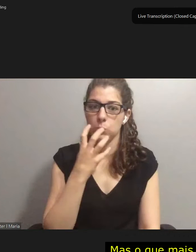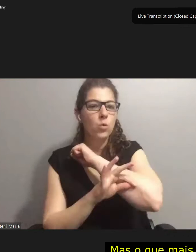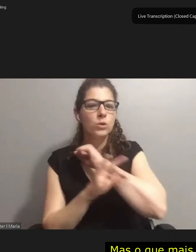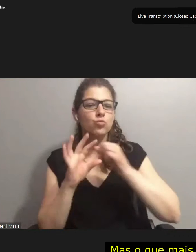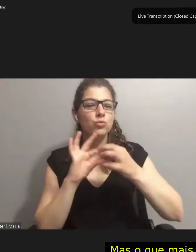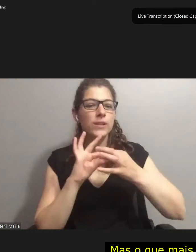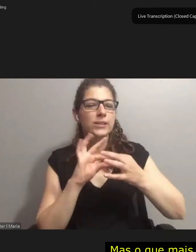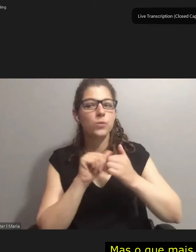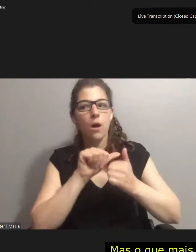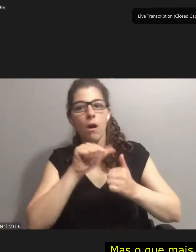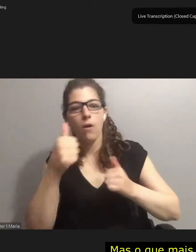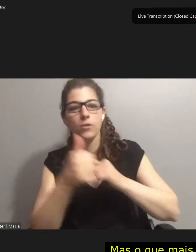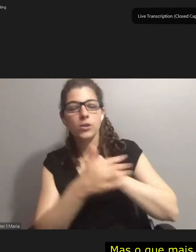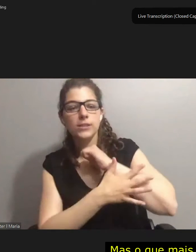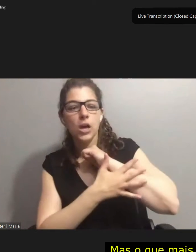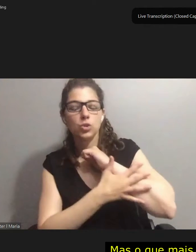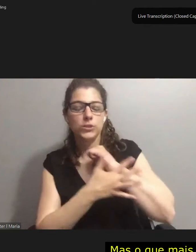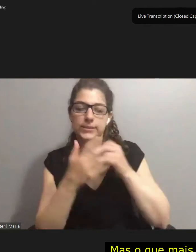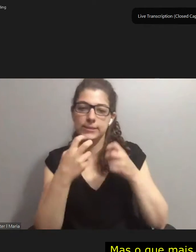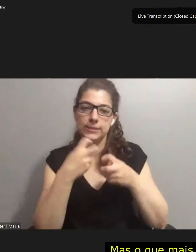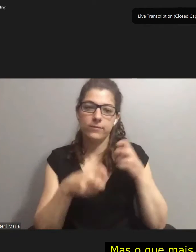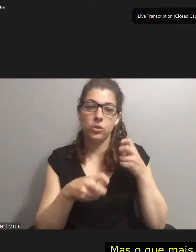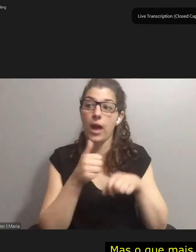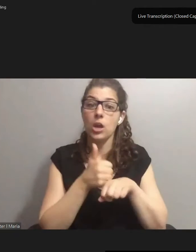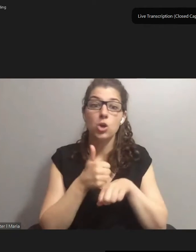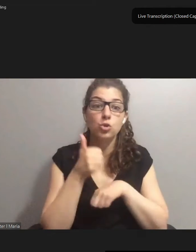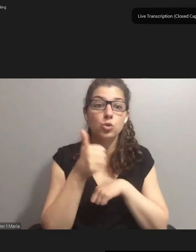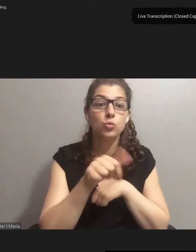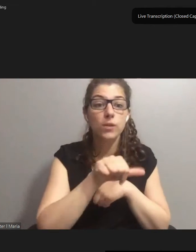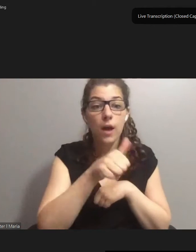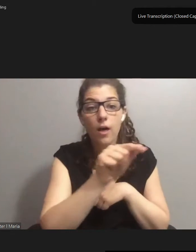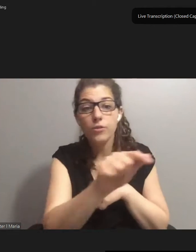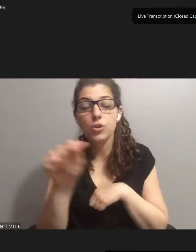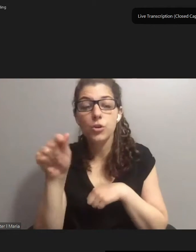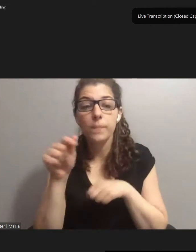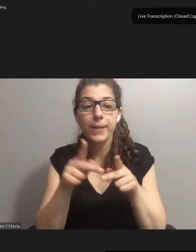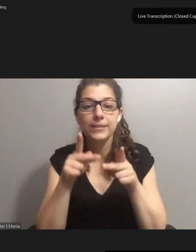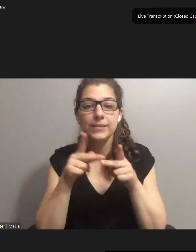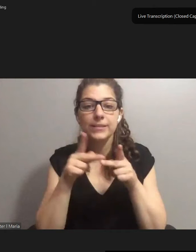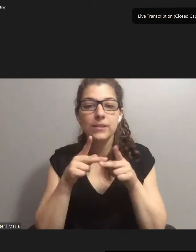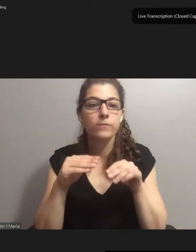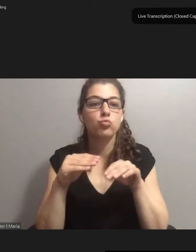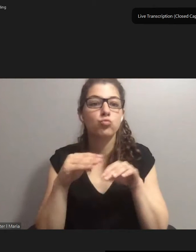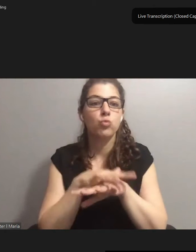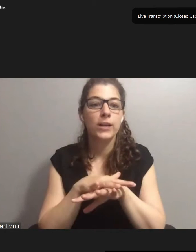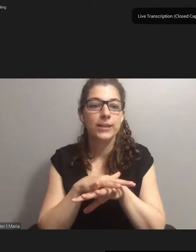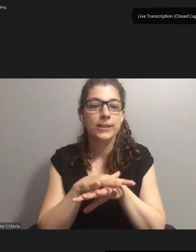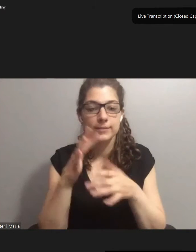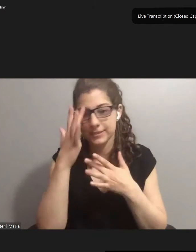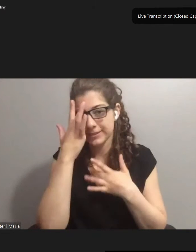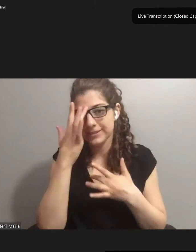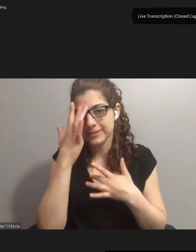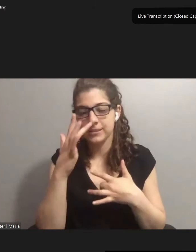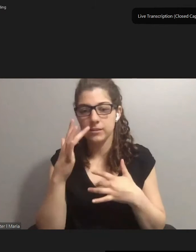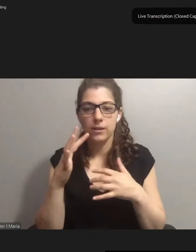and accused other countries of spreading the disease, provoked and encouraged